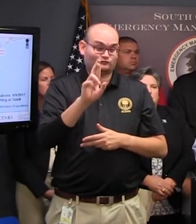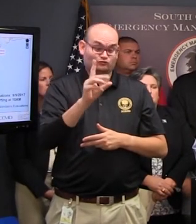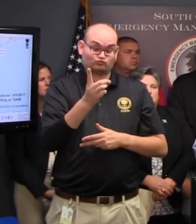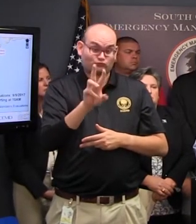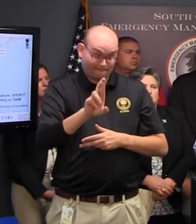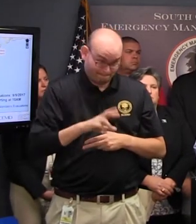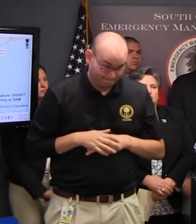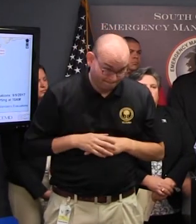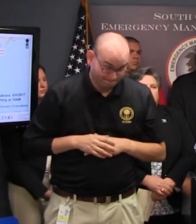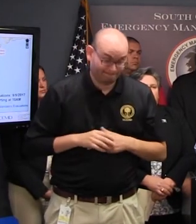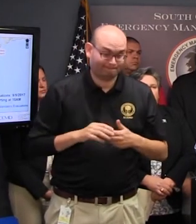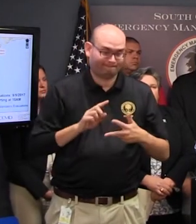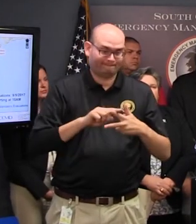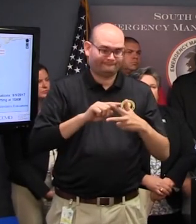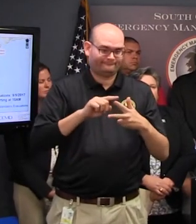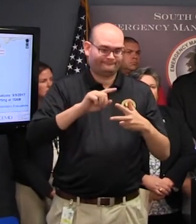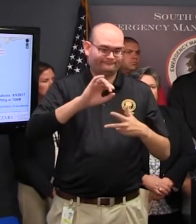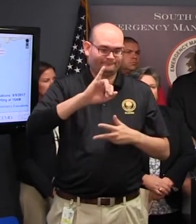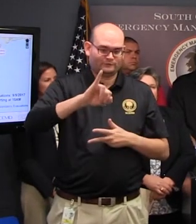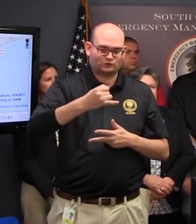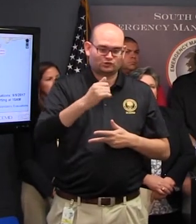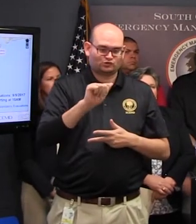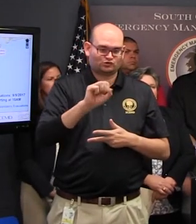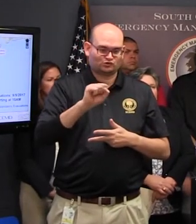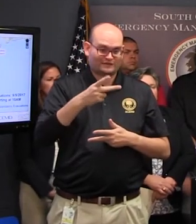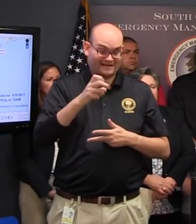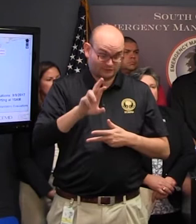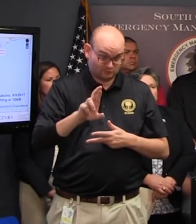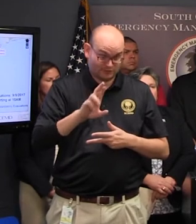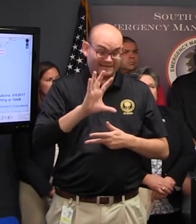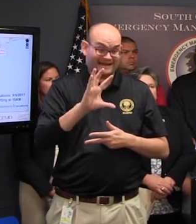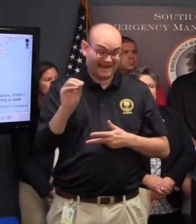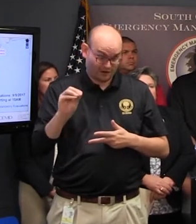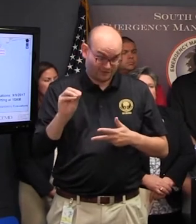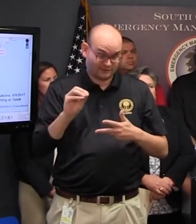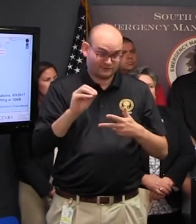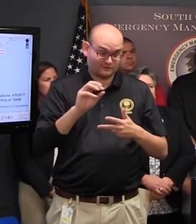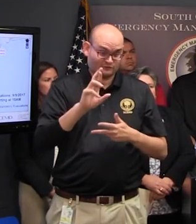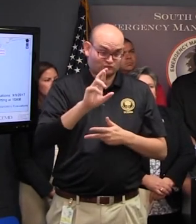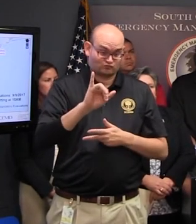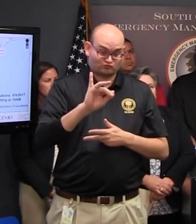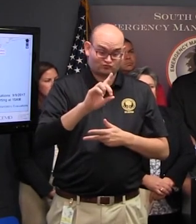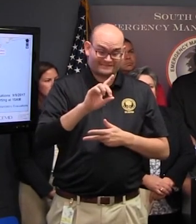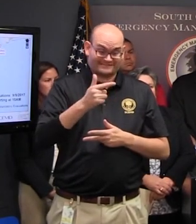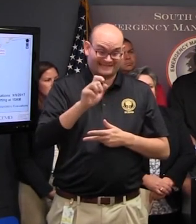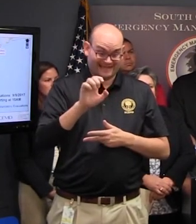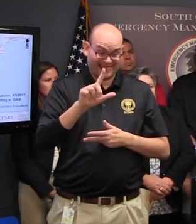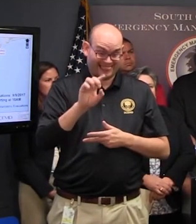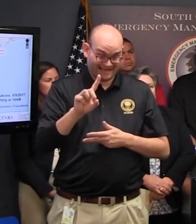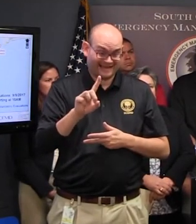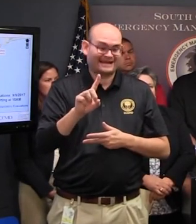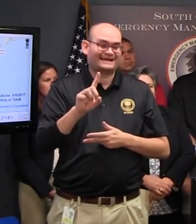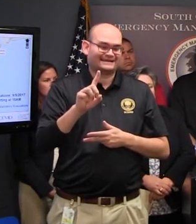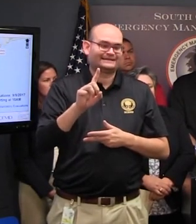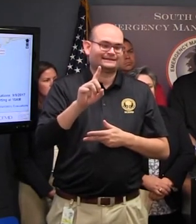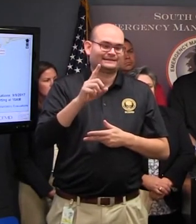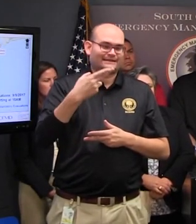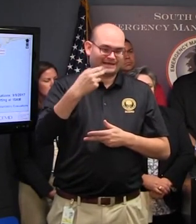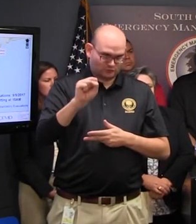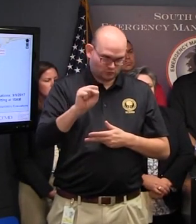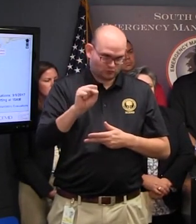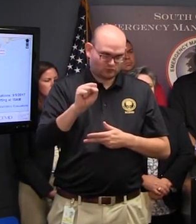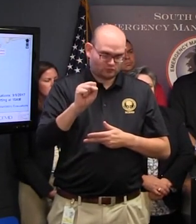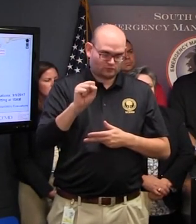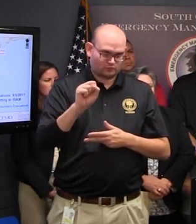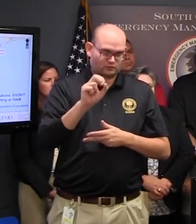there's Ridgeland High High Junior and Elementary School at 250 Jaguar